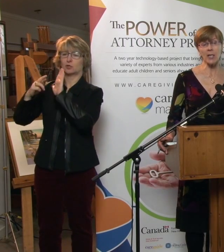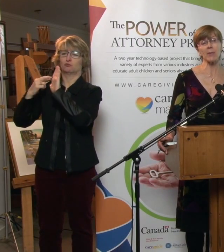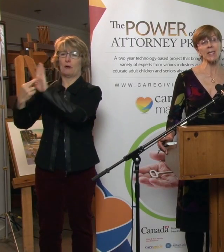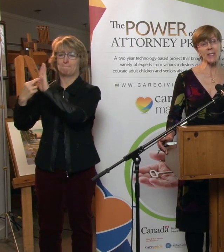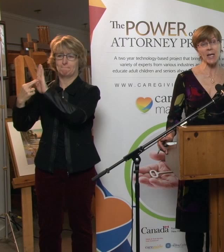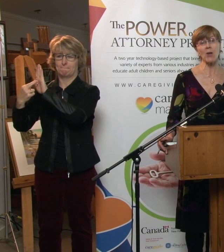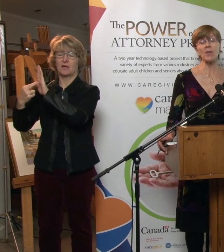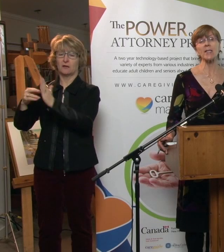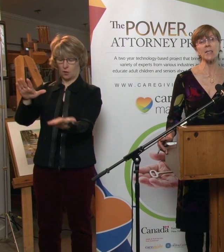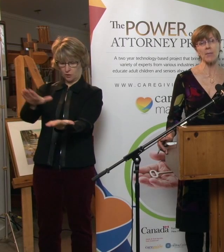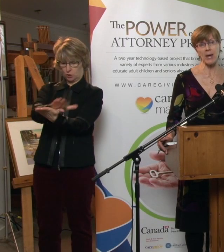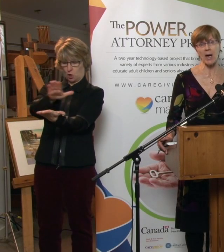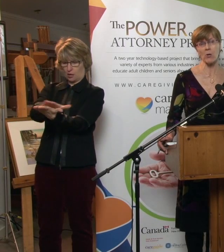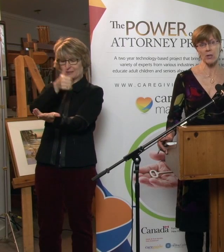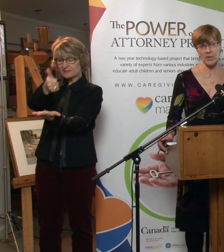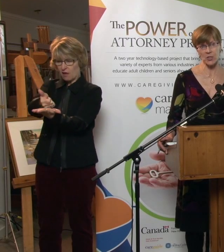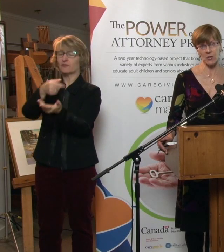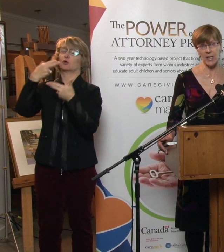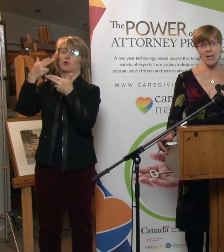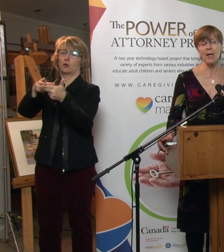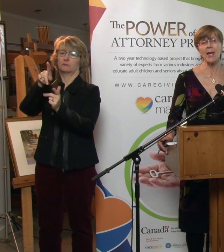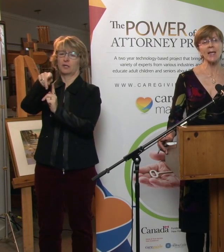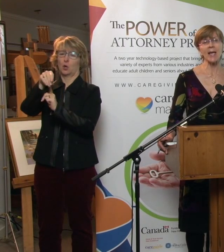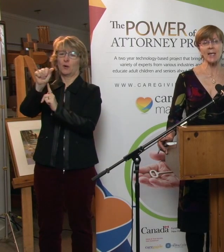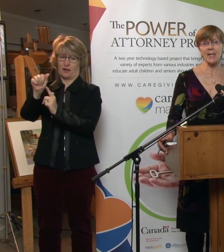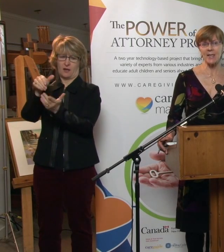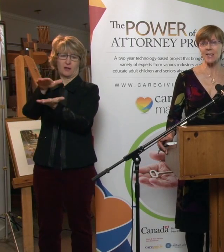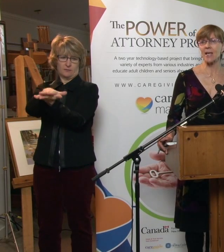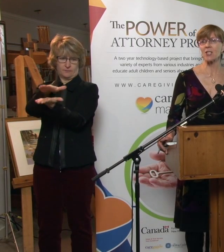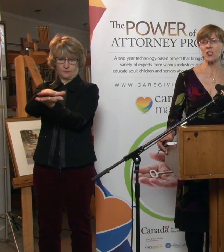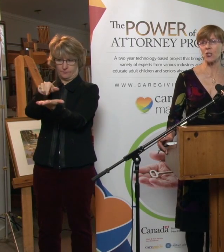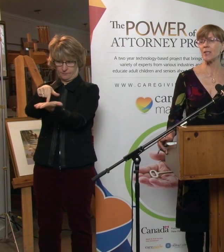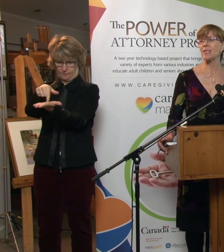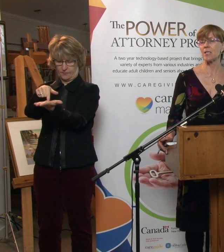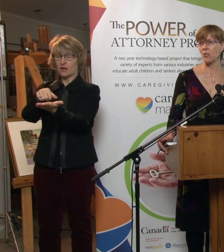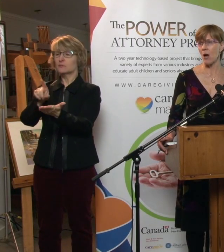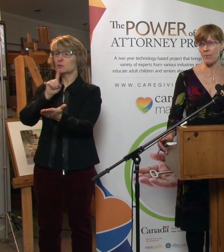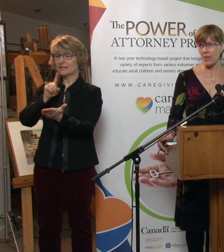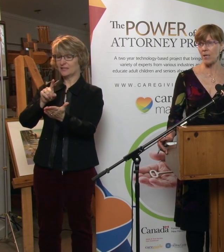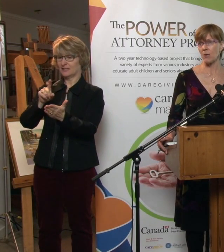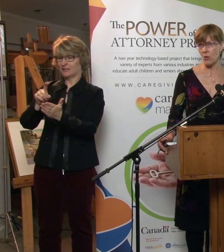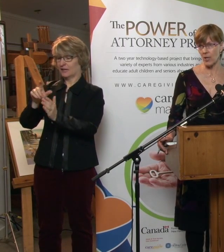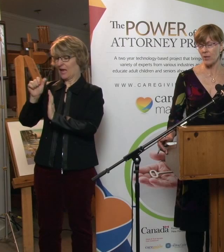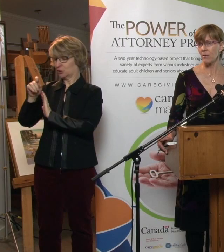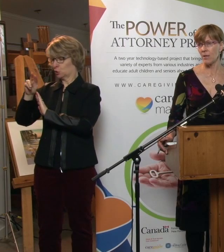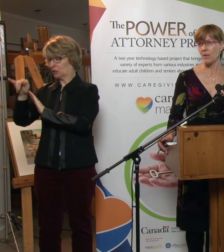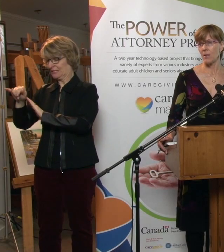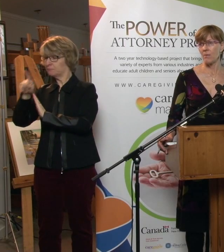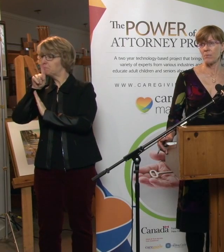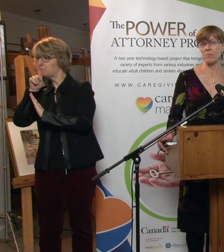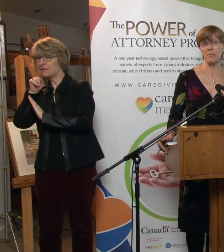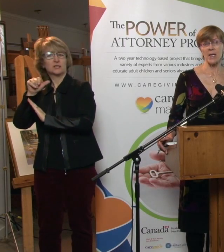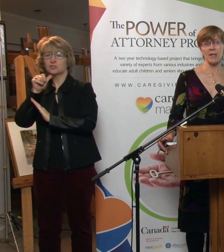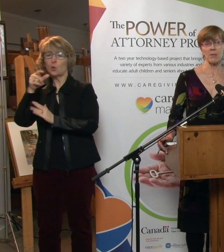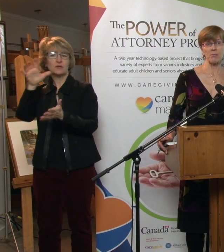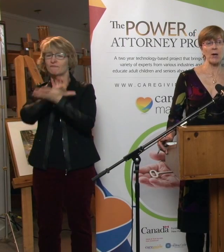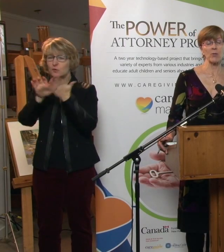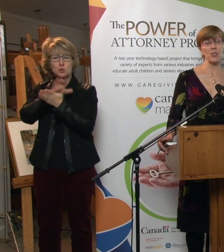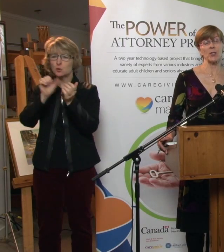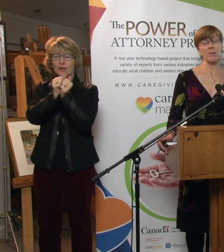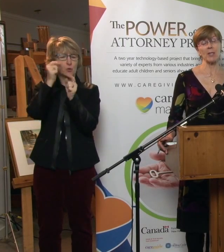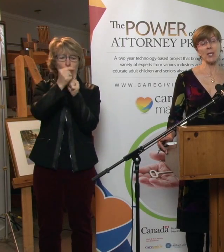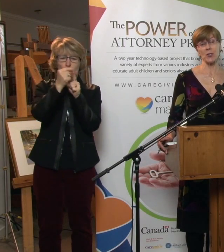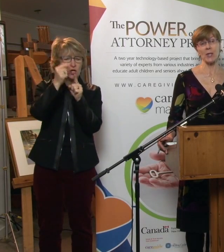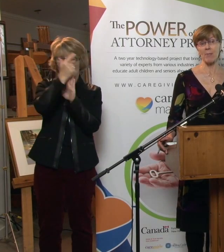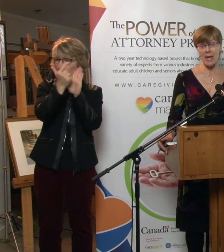The document itself is the power of attorney. And again, in this case, attorney does not mean lawyer. However, the